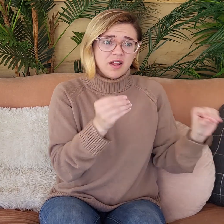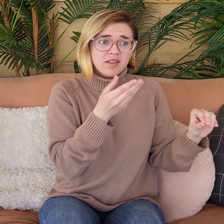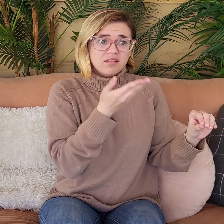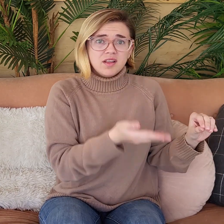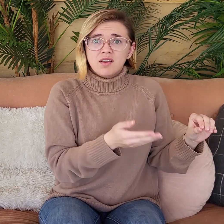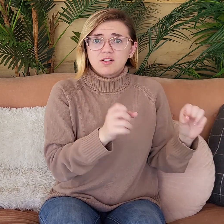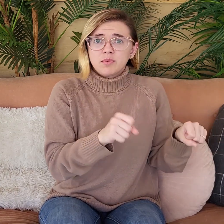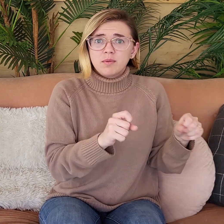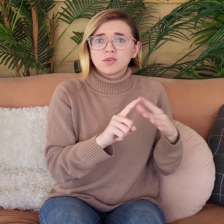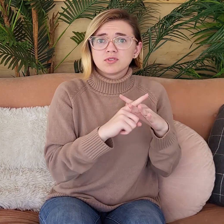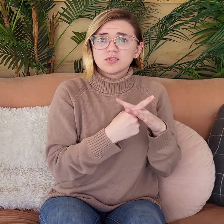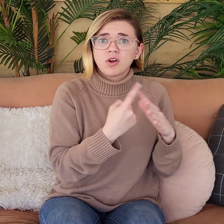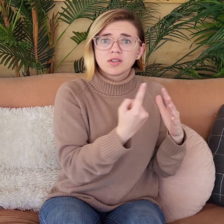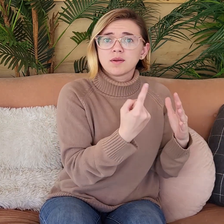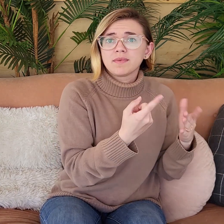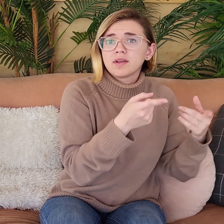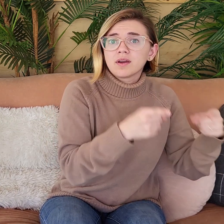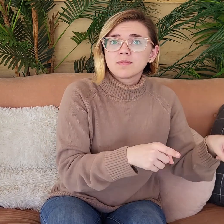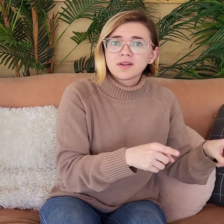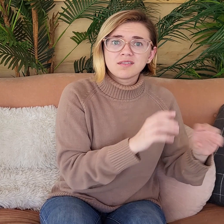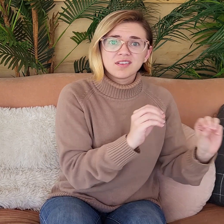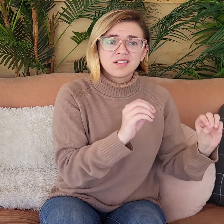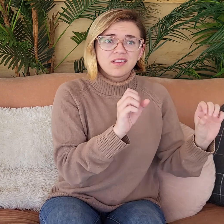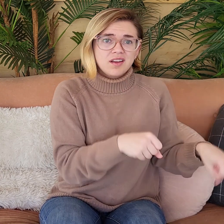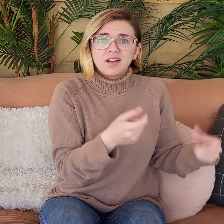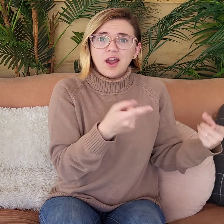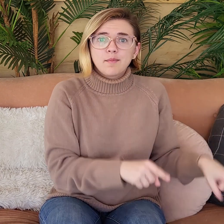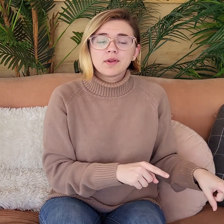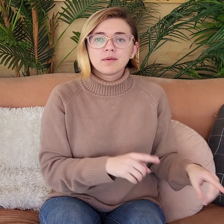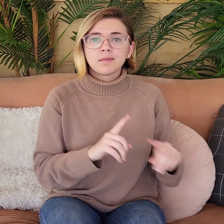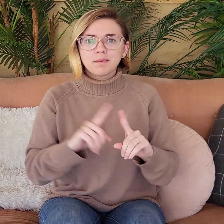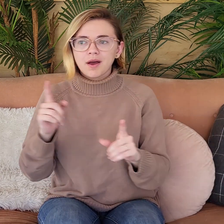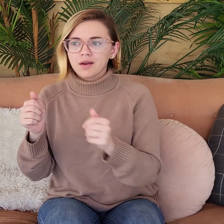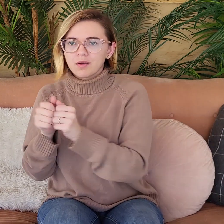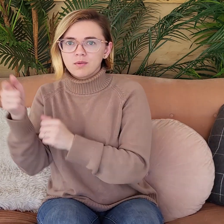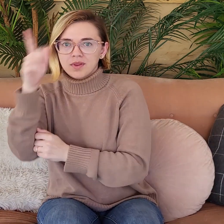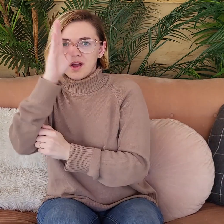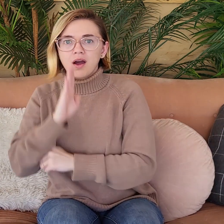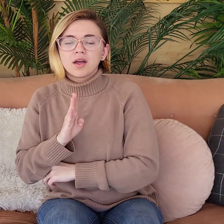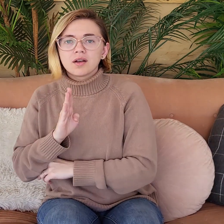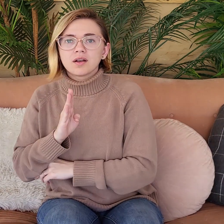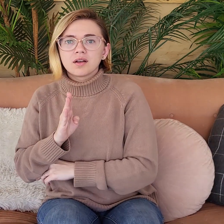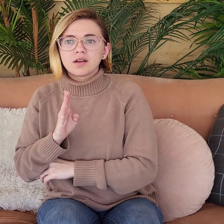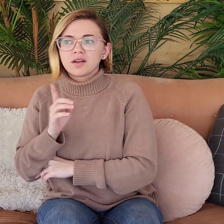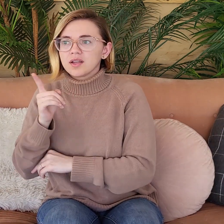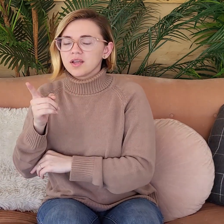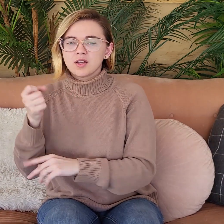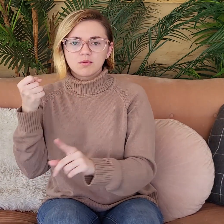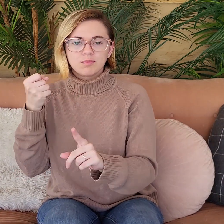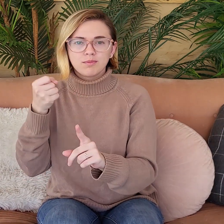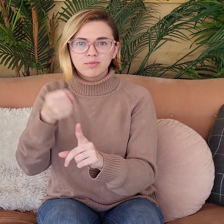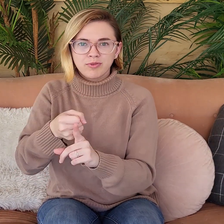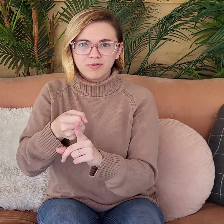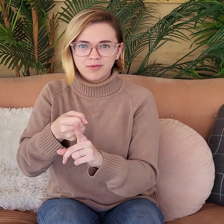Nothing can happen. Nothing's there to be able to make something happen. Nothing could happen. But with God,